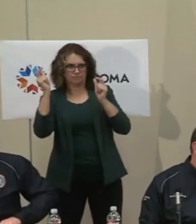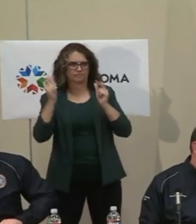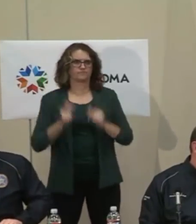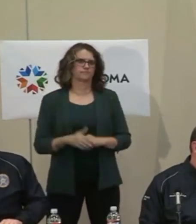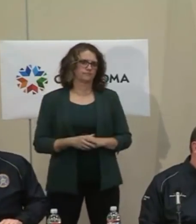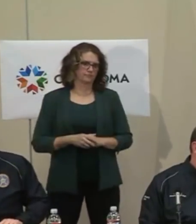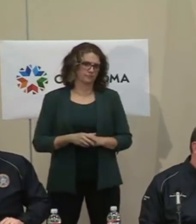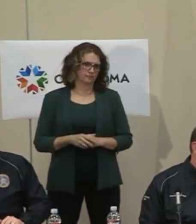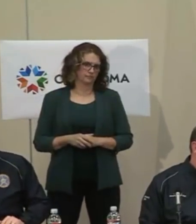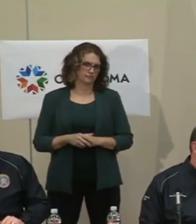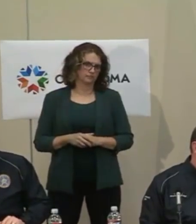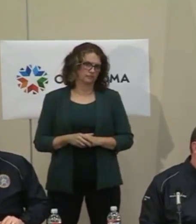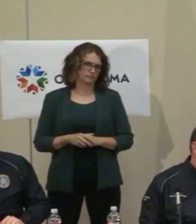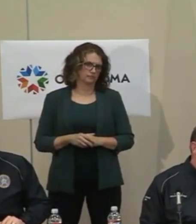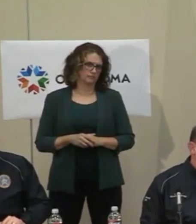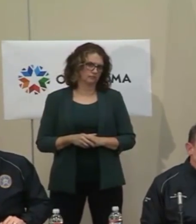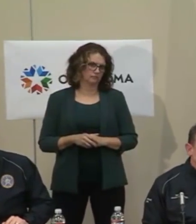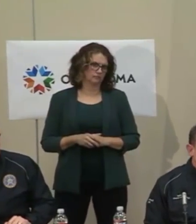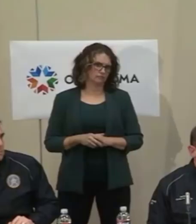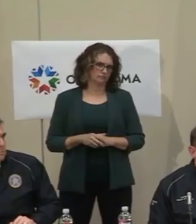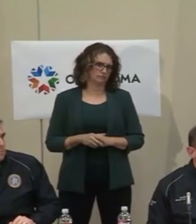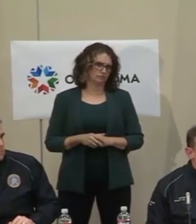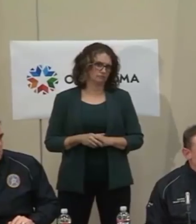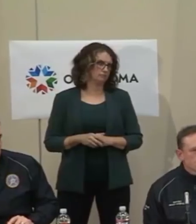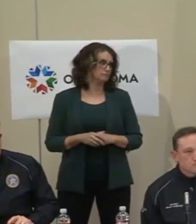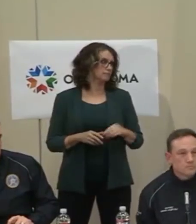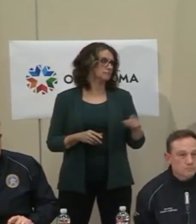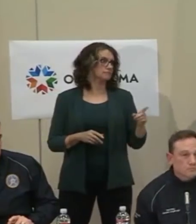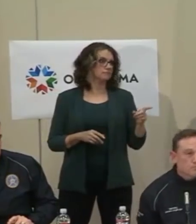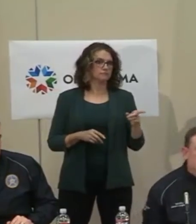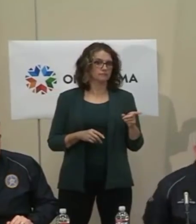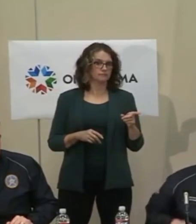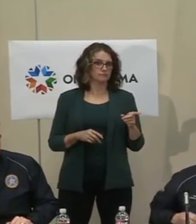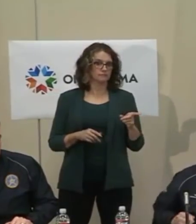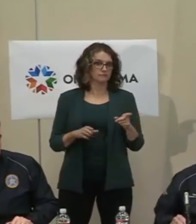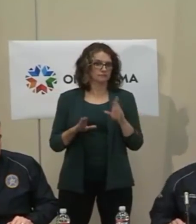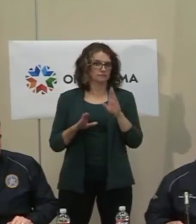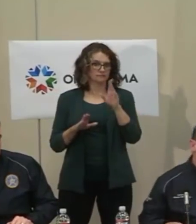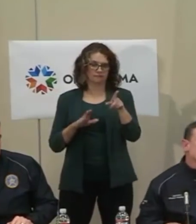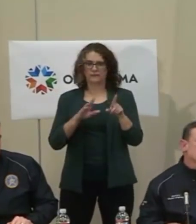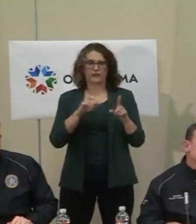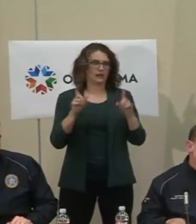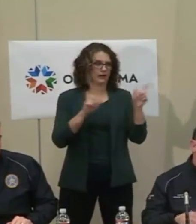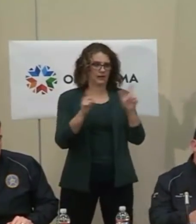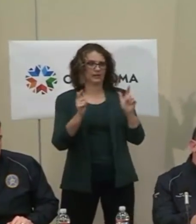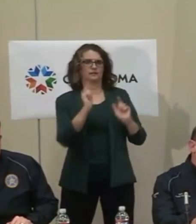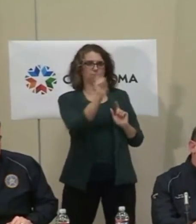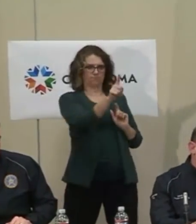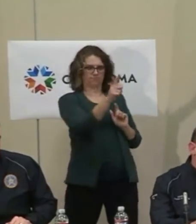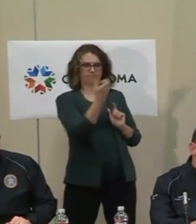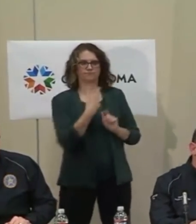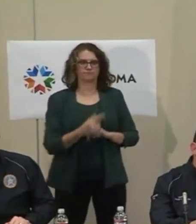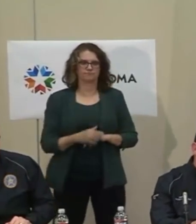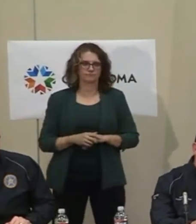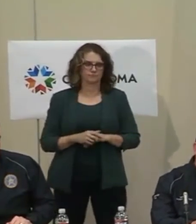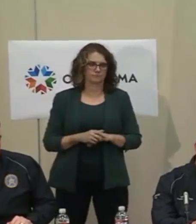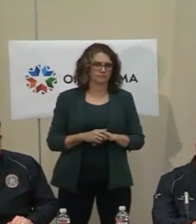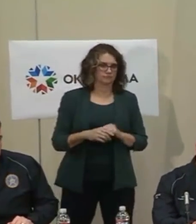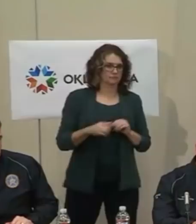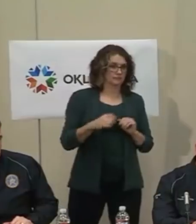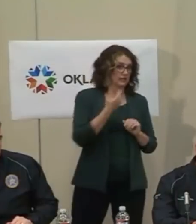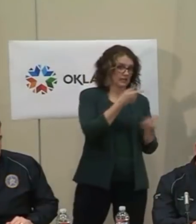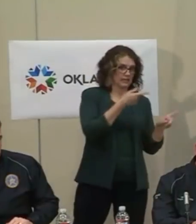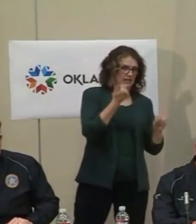to further understand what their need is. I have a question. I'm sorry, real quick, Charlie. About the, is any of the state's strategic